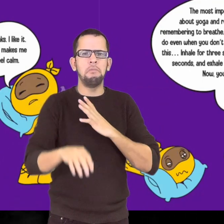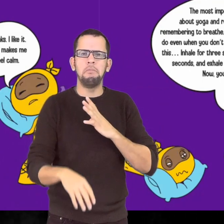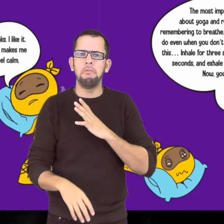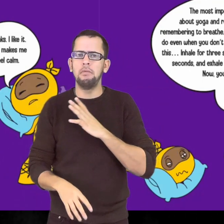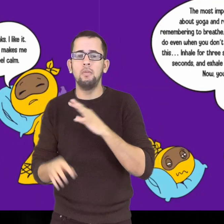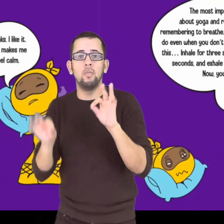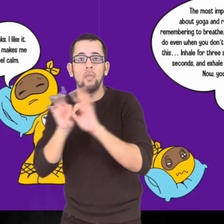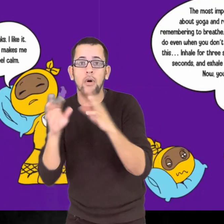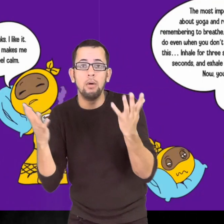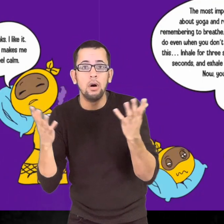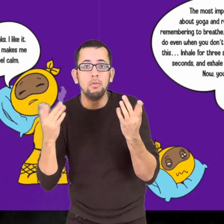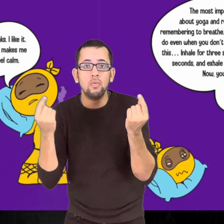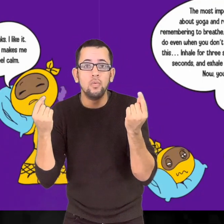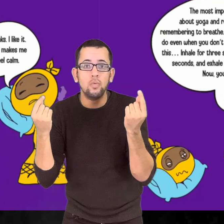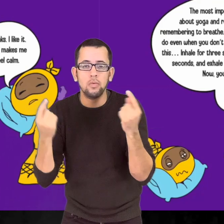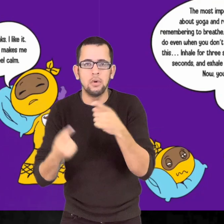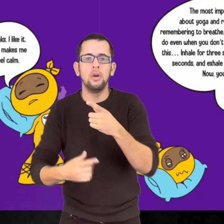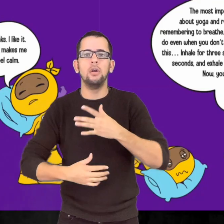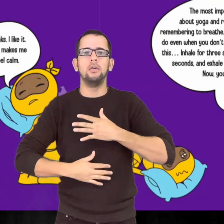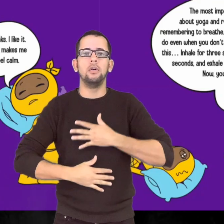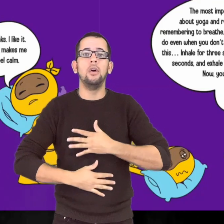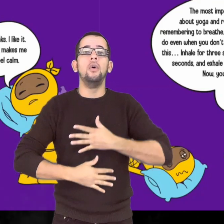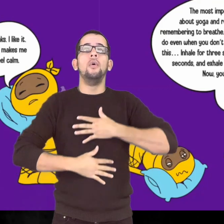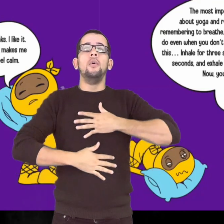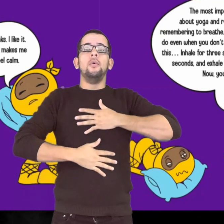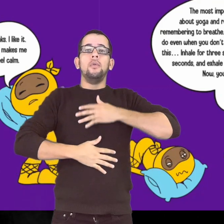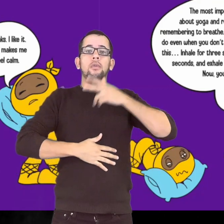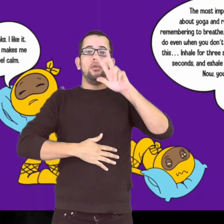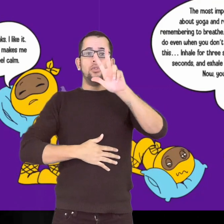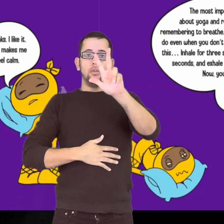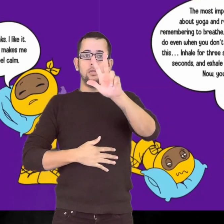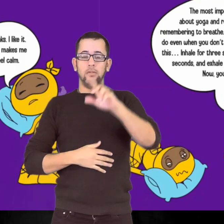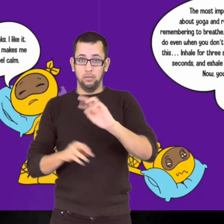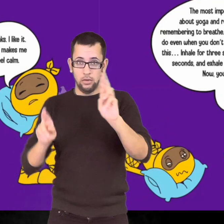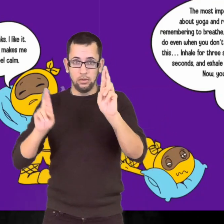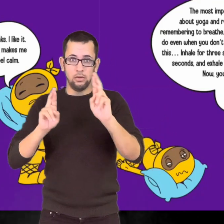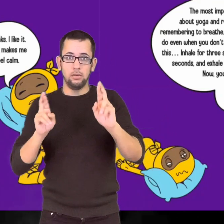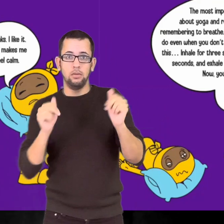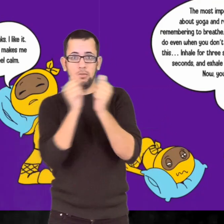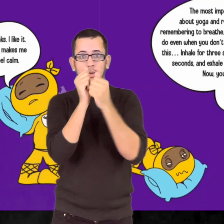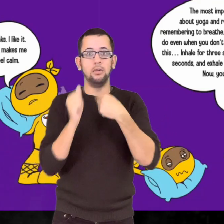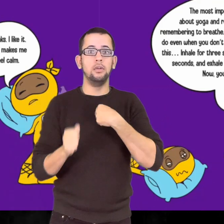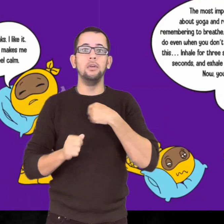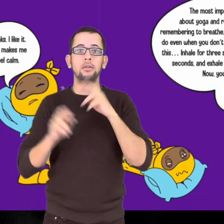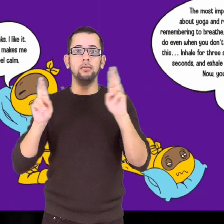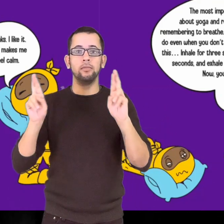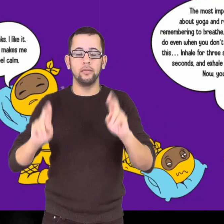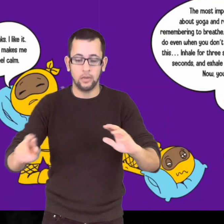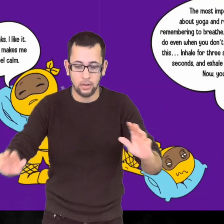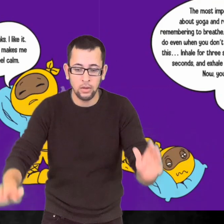do even when you don't have a lot of time. Like this. Inhale for 3 seconds.